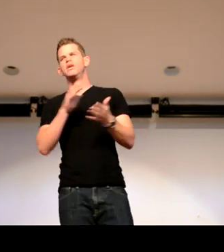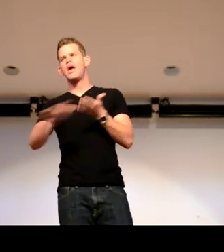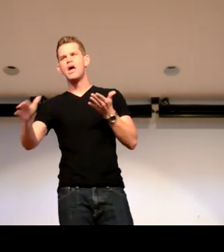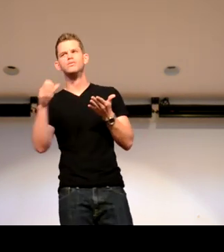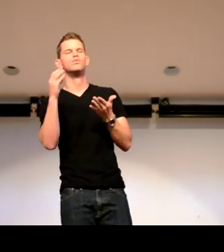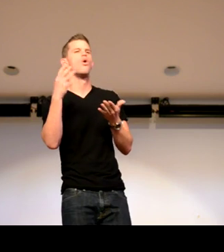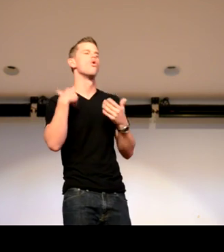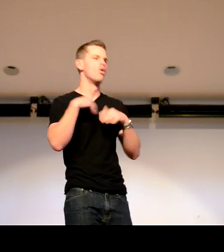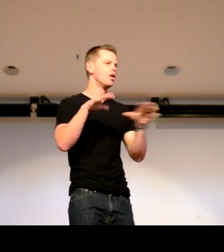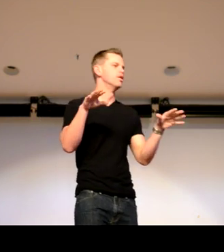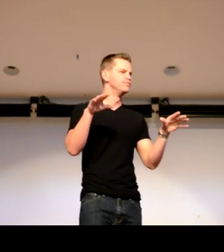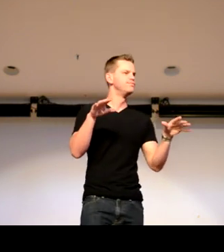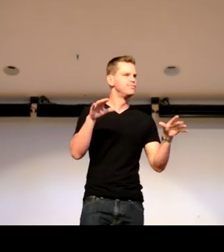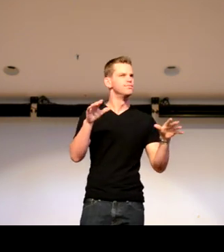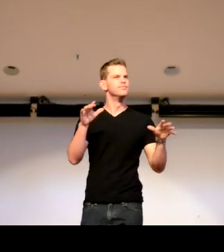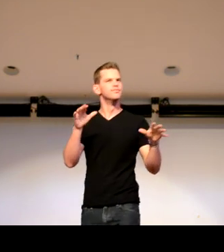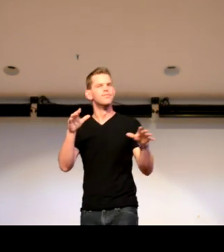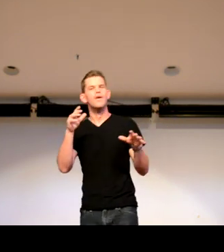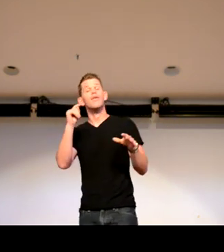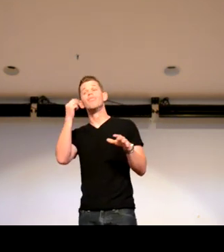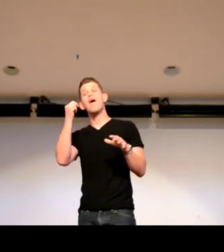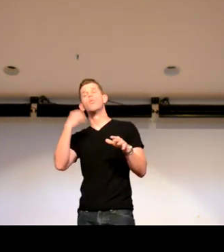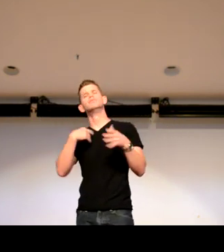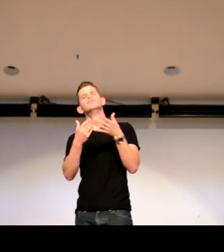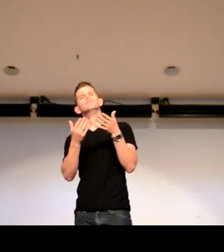I was very motivated to be a part of that cast.